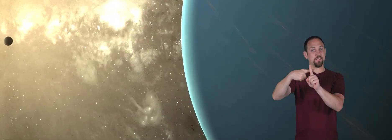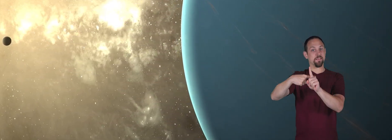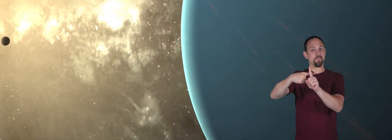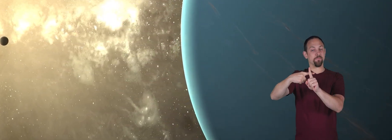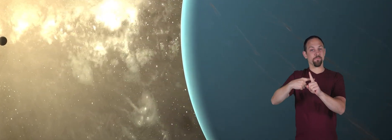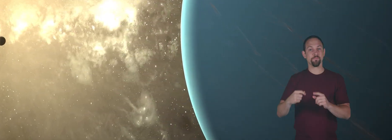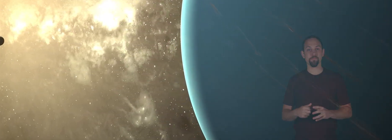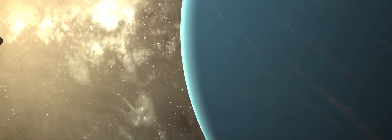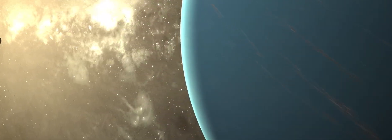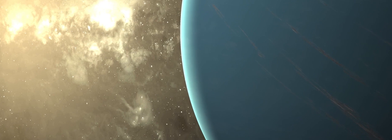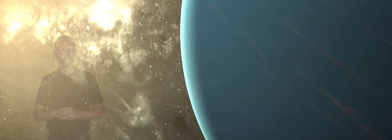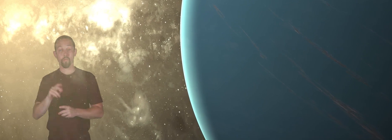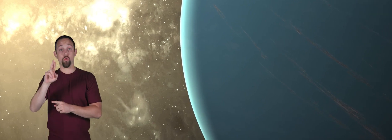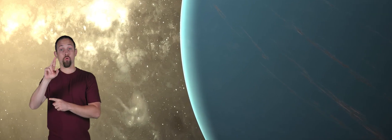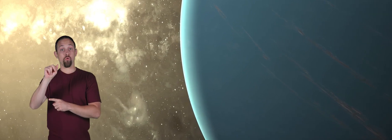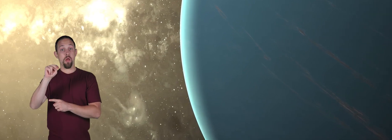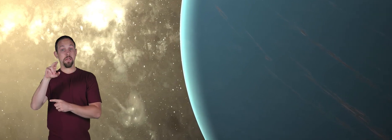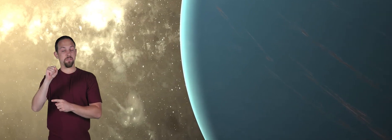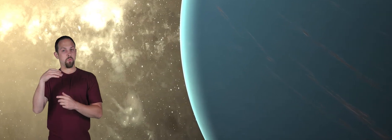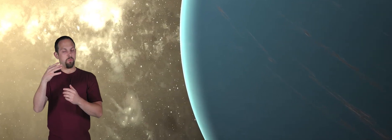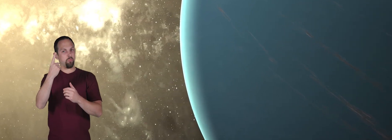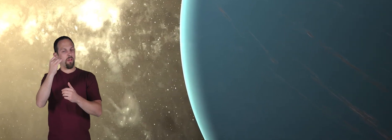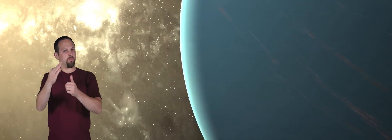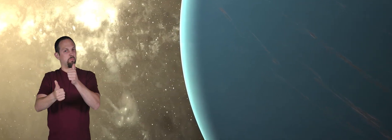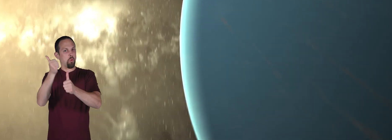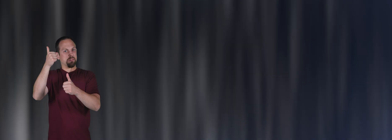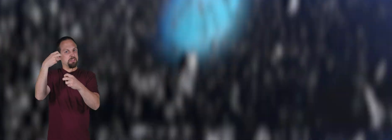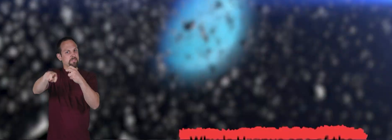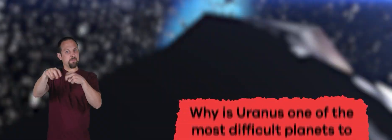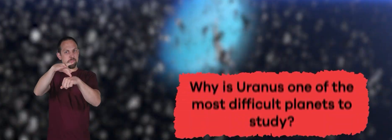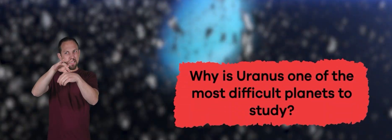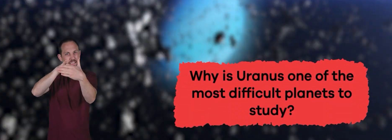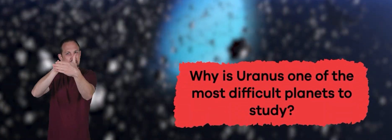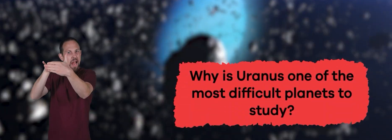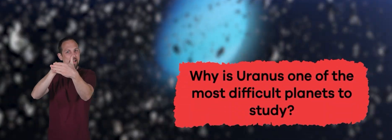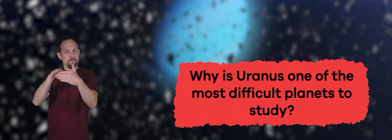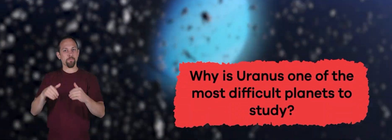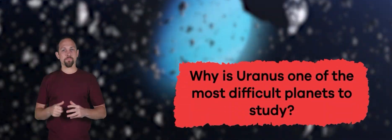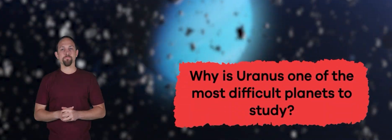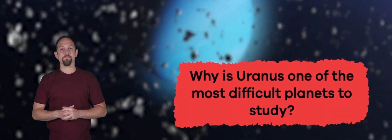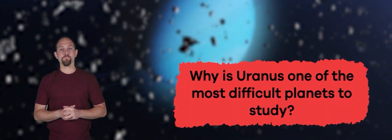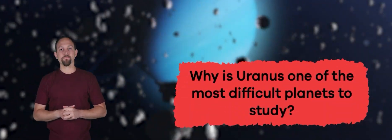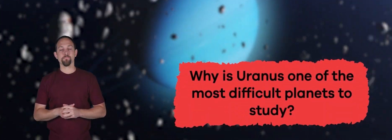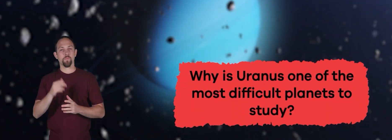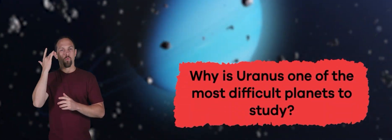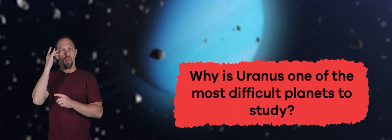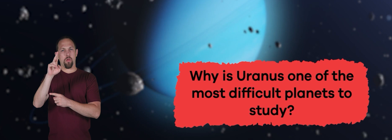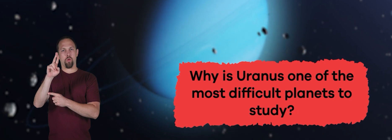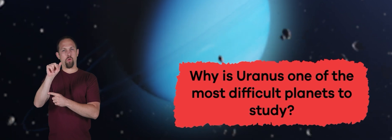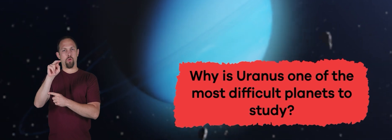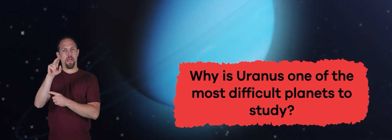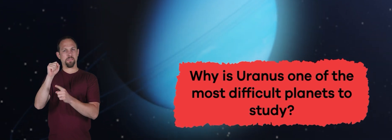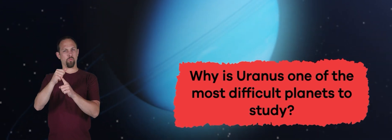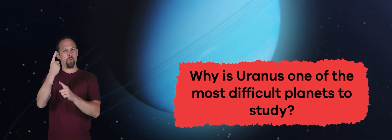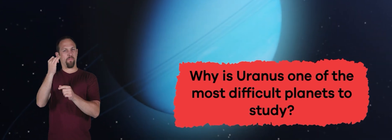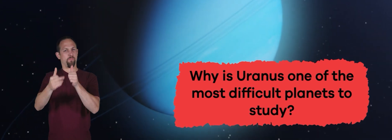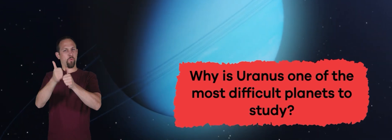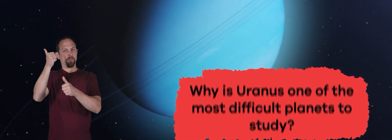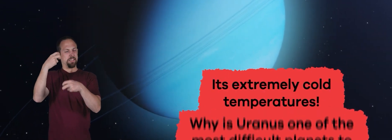Uranus is one of the most difficult planets to study. Why is Uranus one of the most difficult planets to study? It's